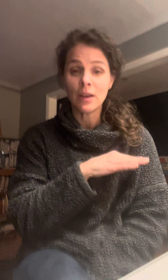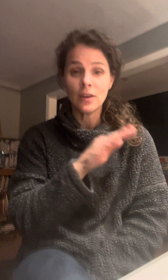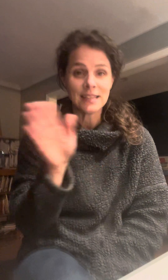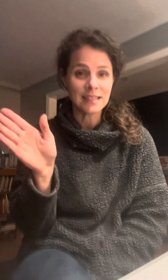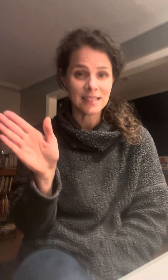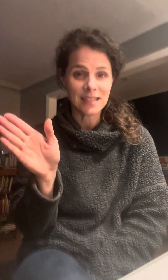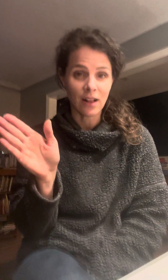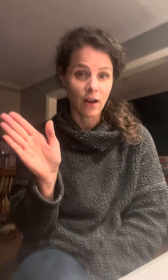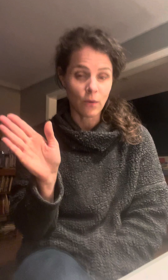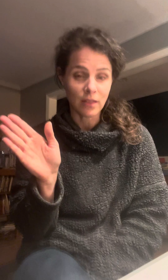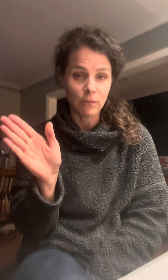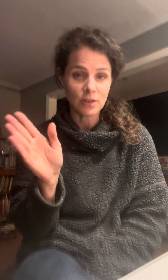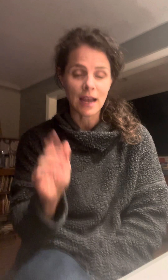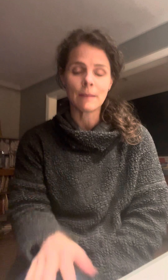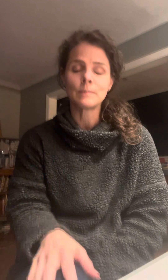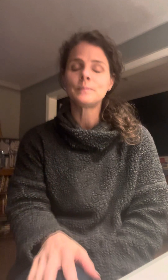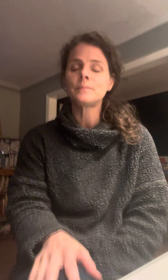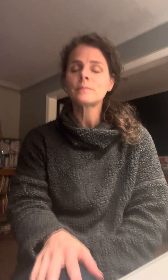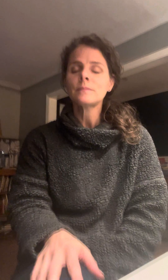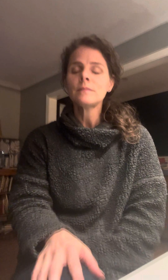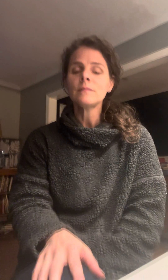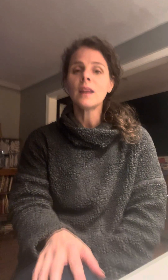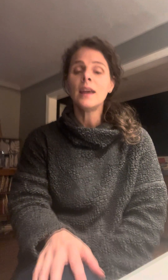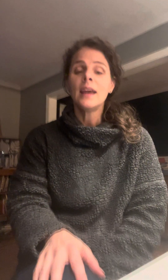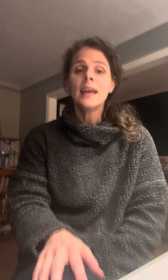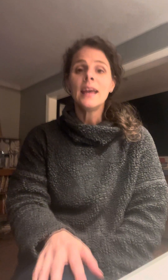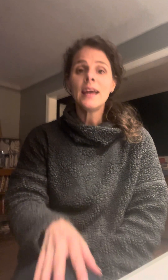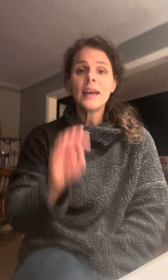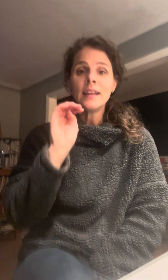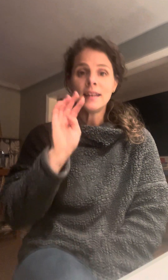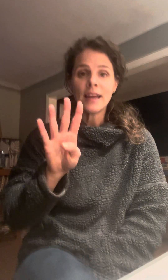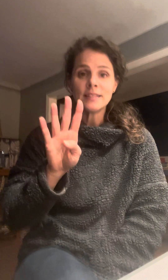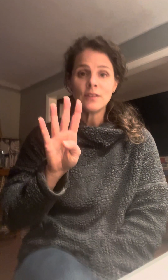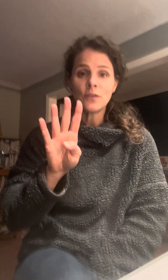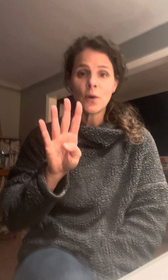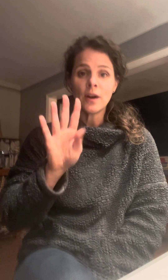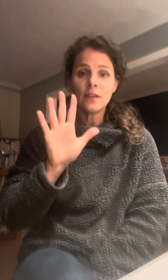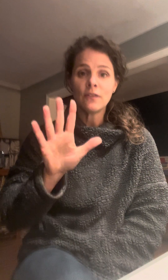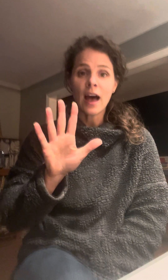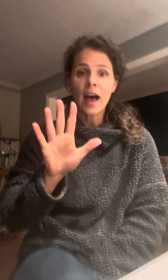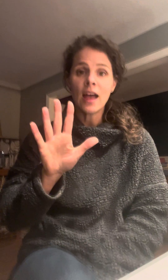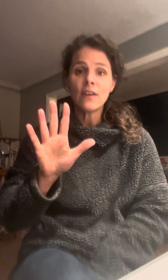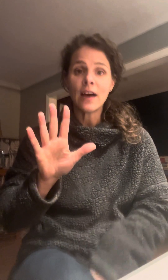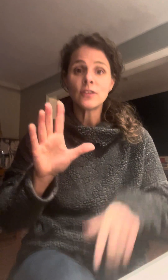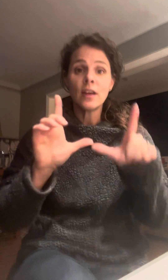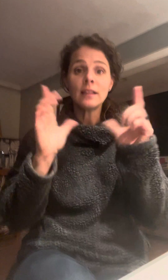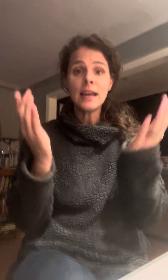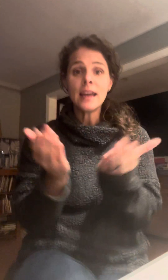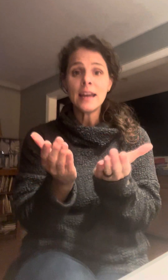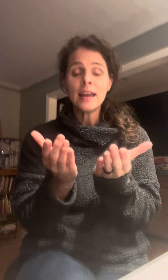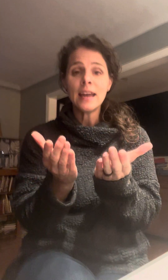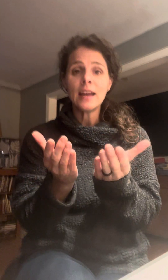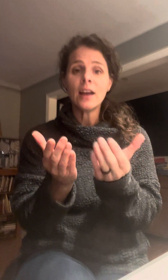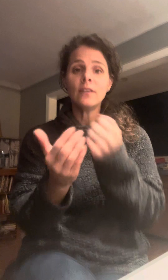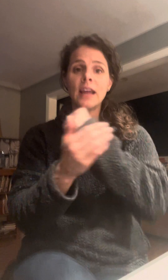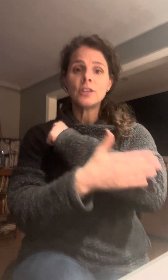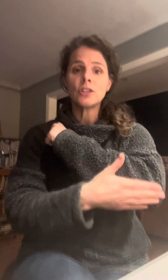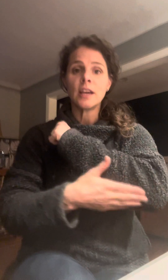you guys can sing along with the music. In 1945, after the League of Nations,